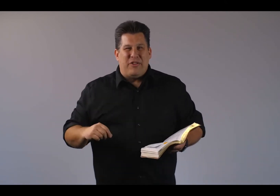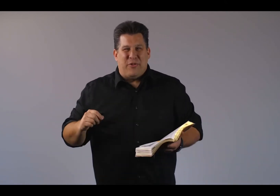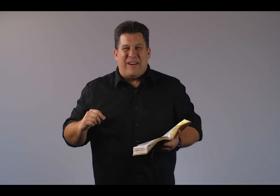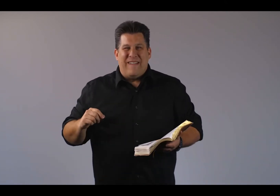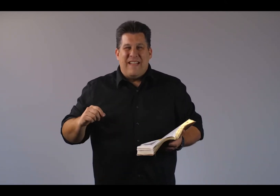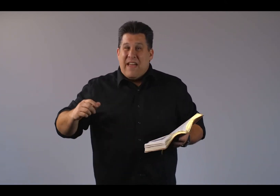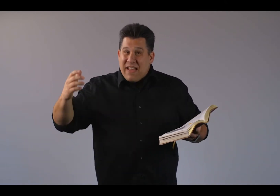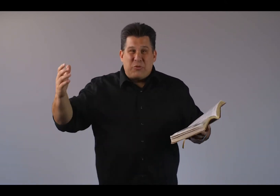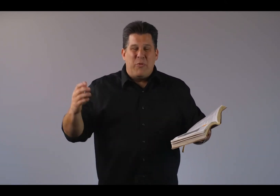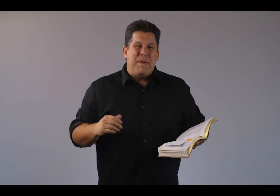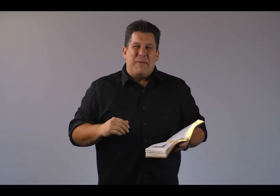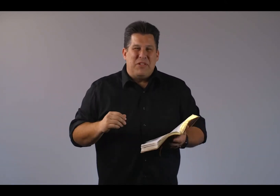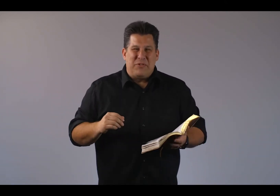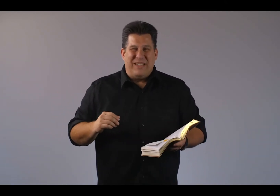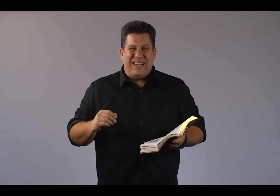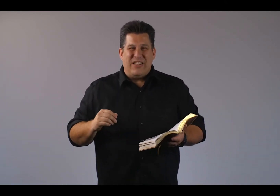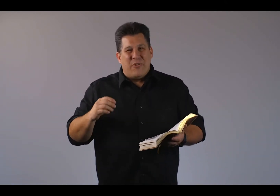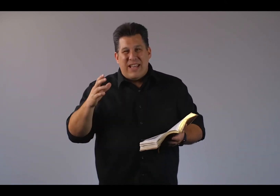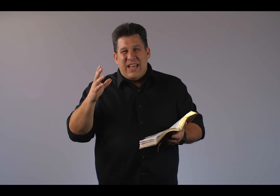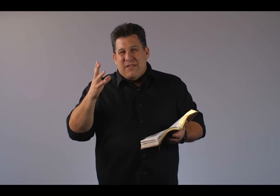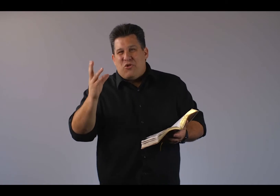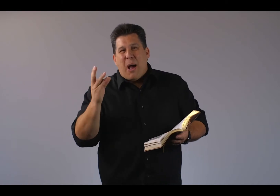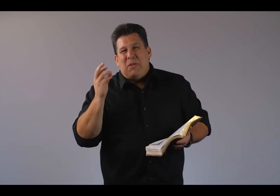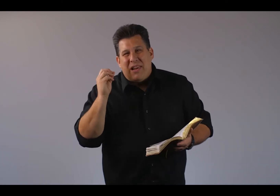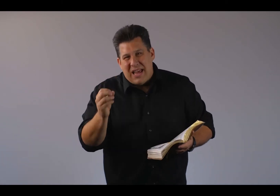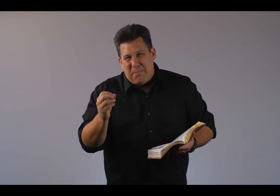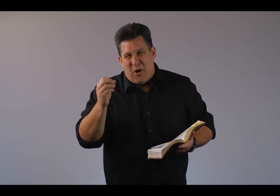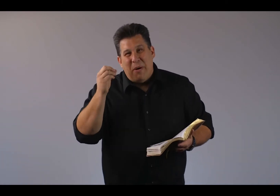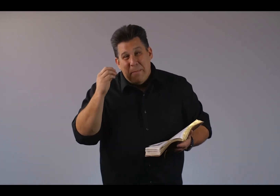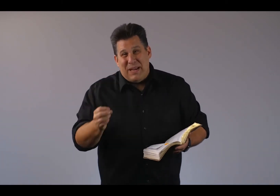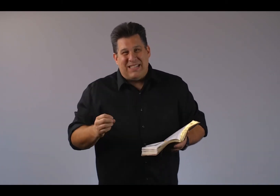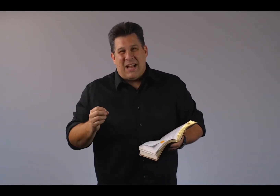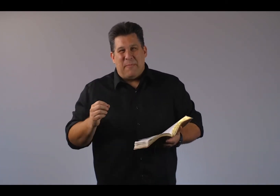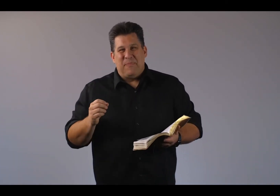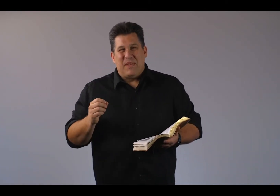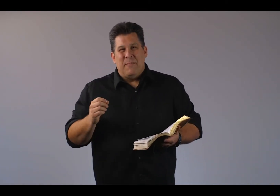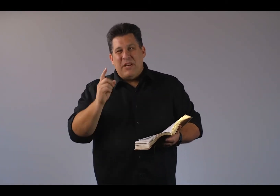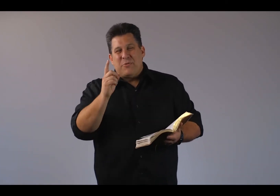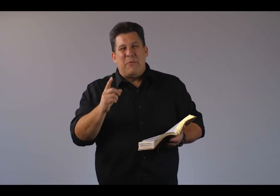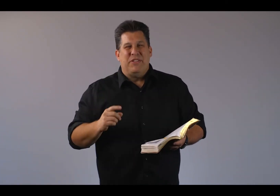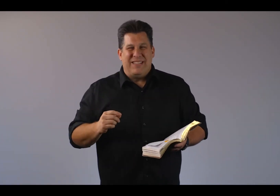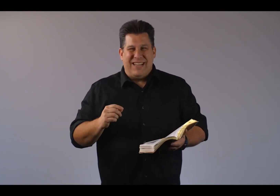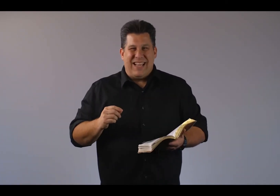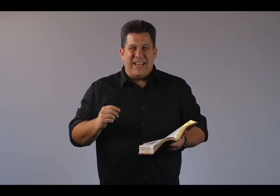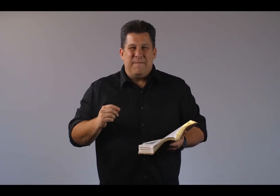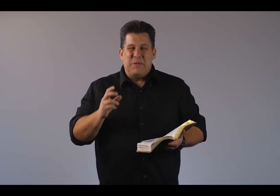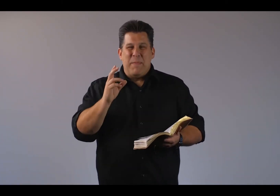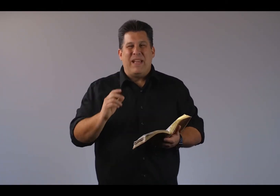shore. And that's where we pick up the story today. Jonah had dropped the light bulb big time. But here's what I want you to see today. It's my big